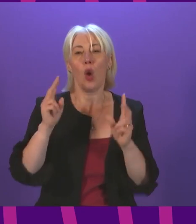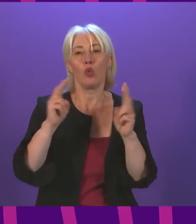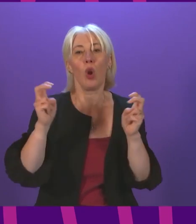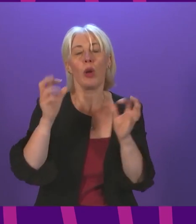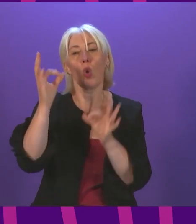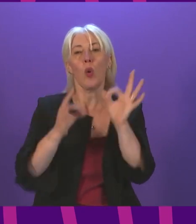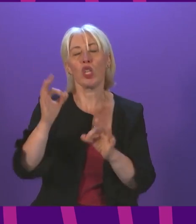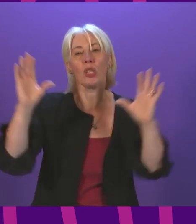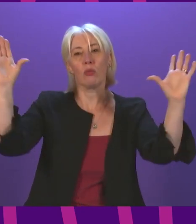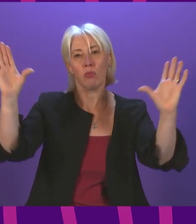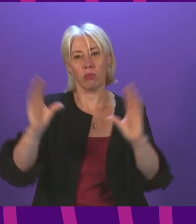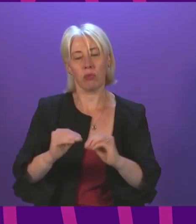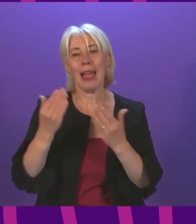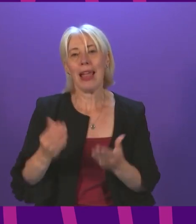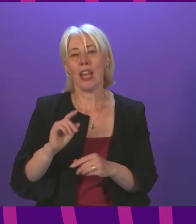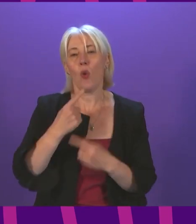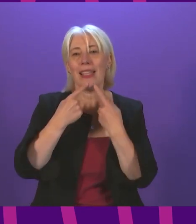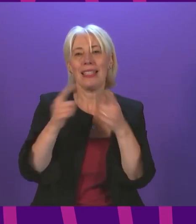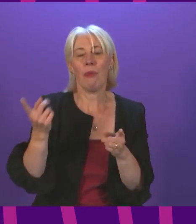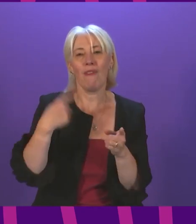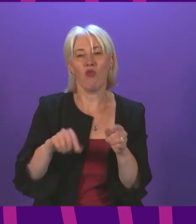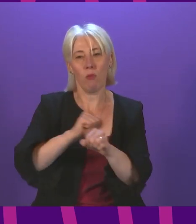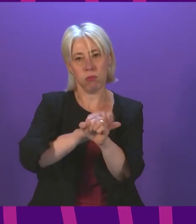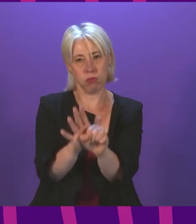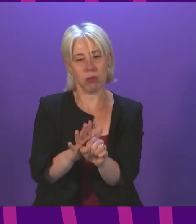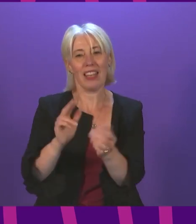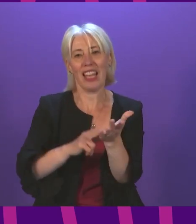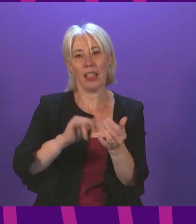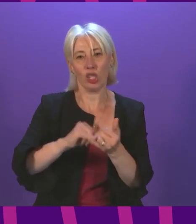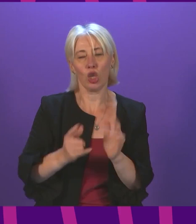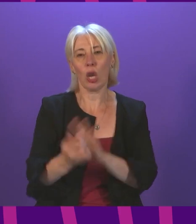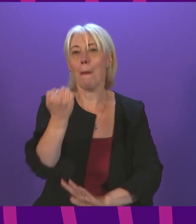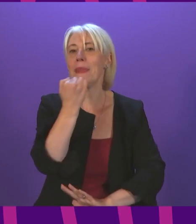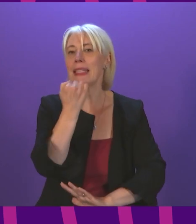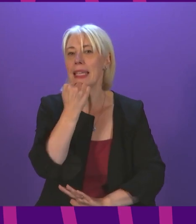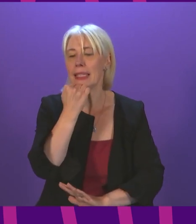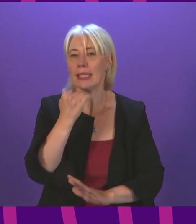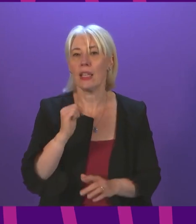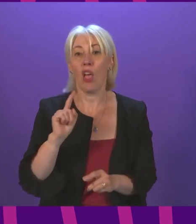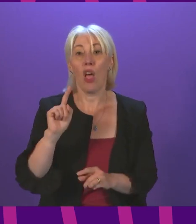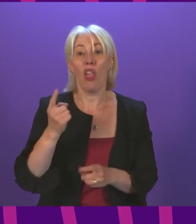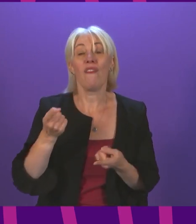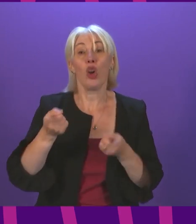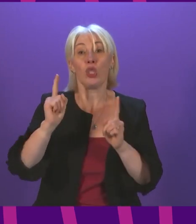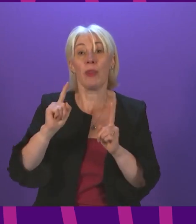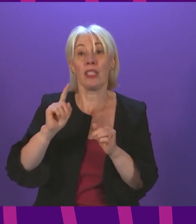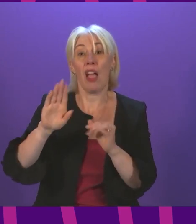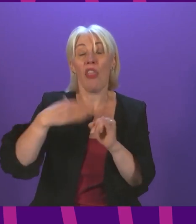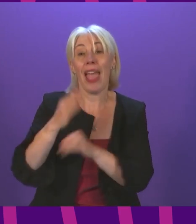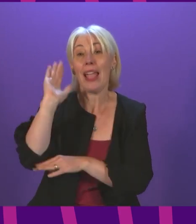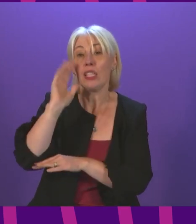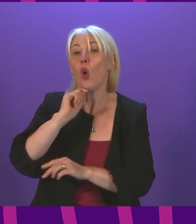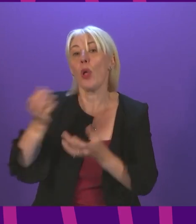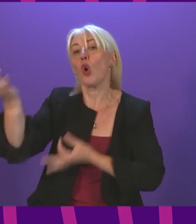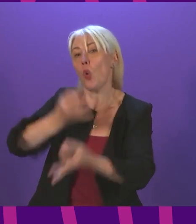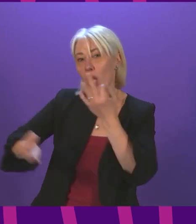The next item of business is a statement by Nicola Sturgeon on a Covid-19 update. The First Minister will take questions at the end of her statement,